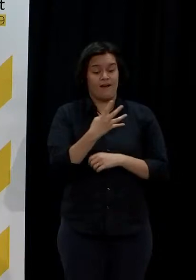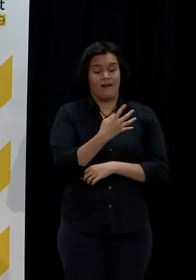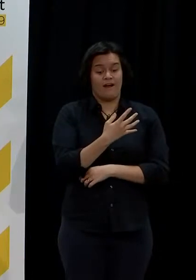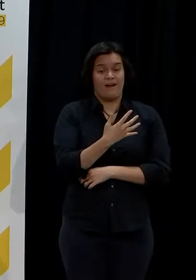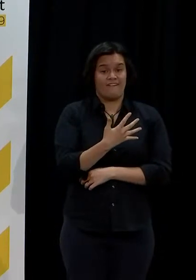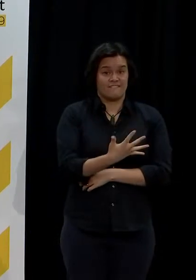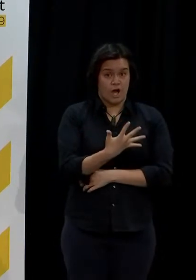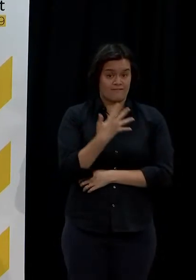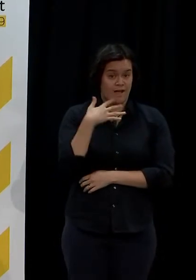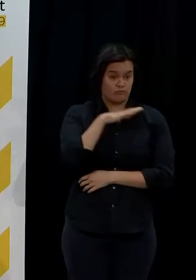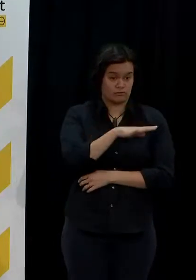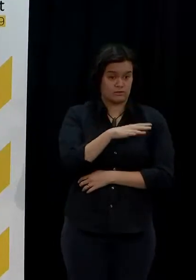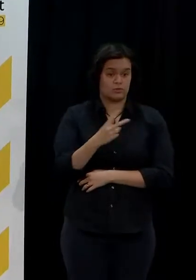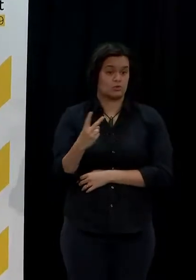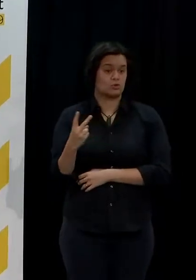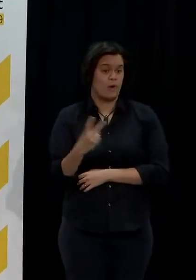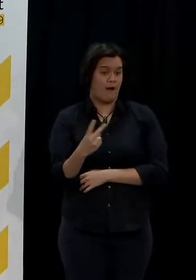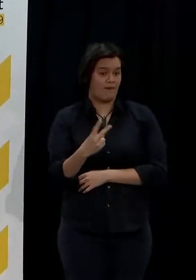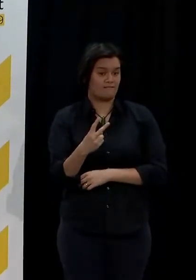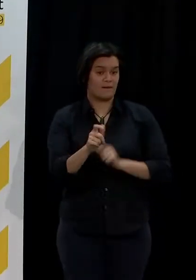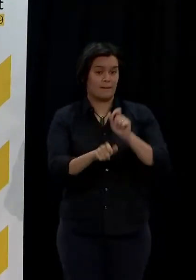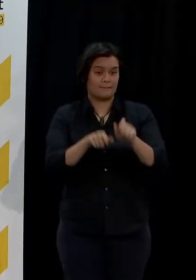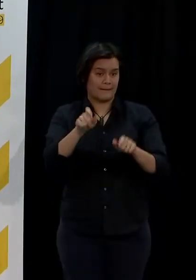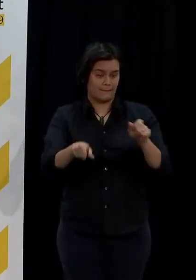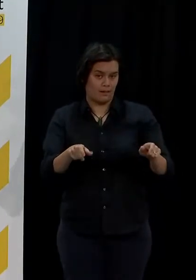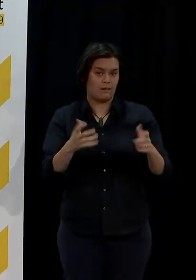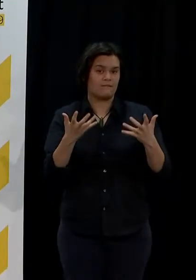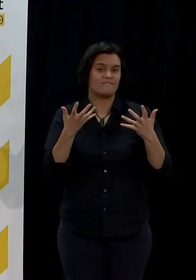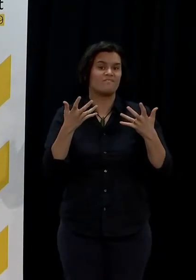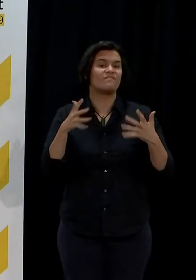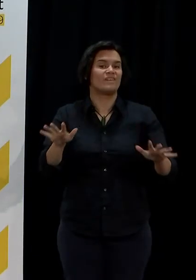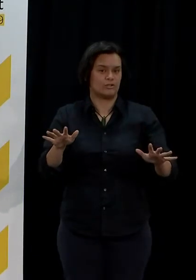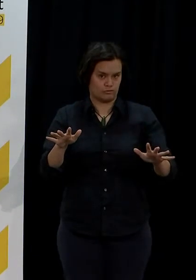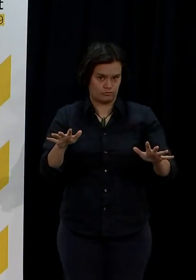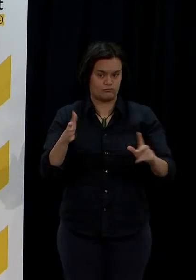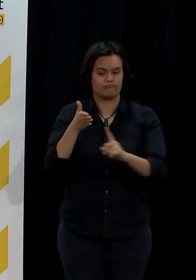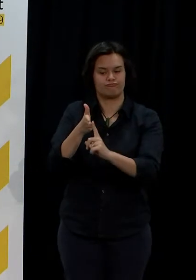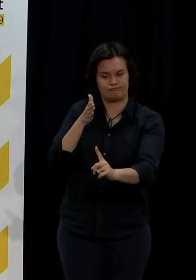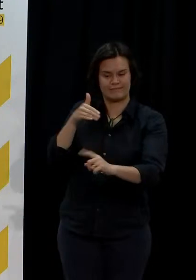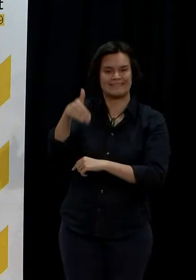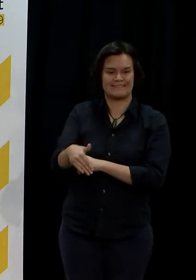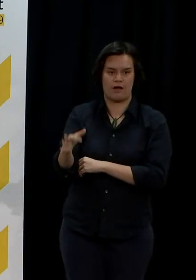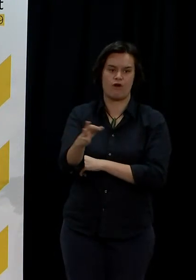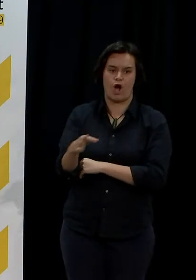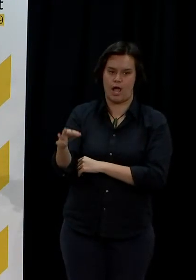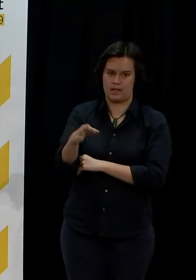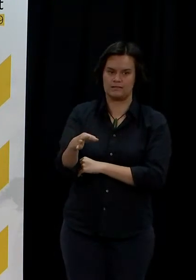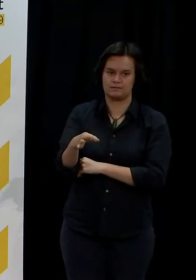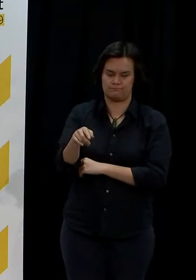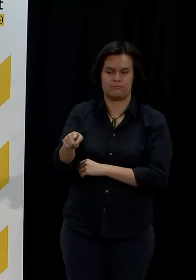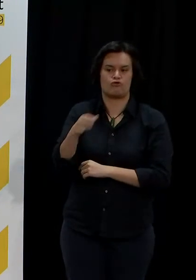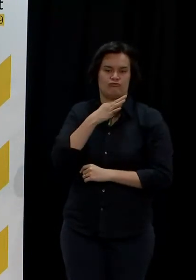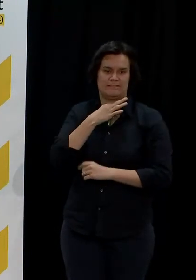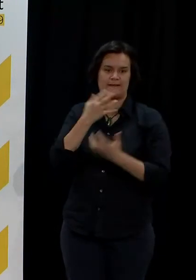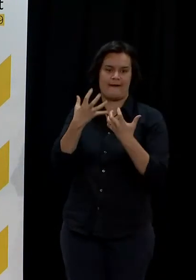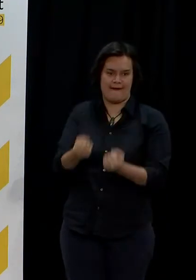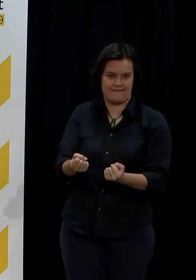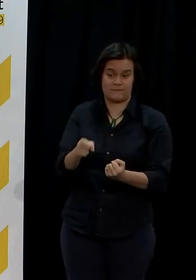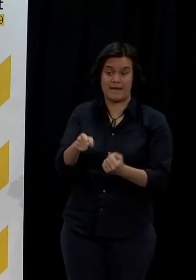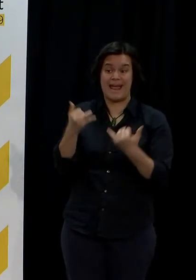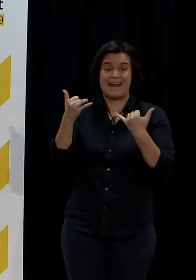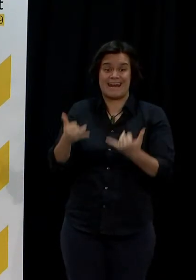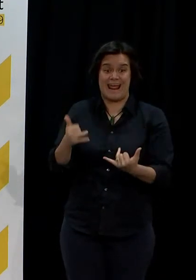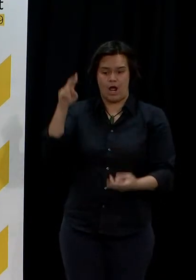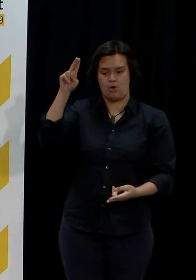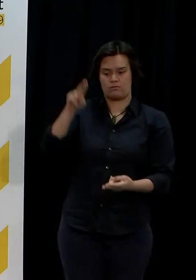who were identified as non-contacts in the South Island. Of that now, the number is down to